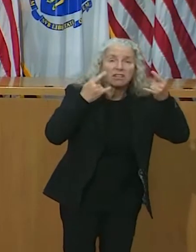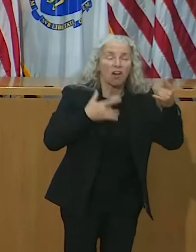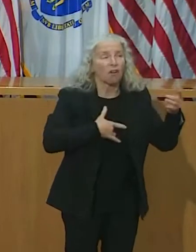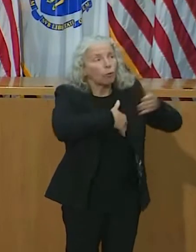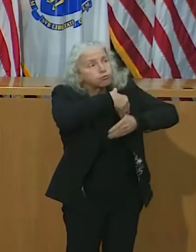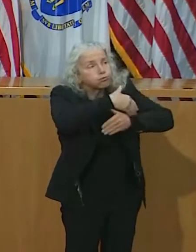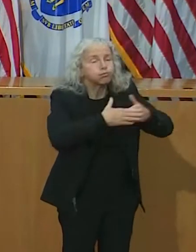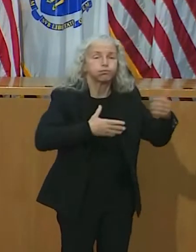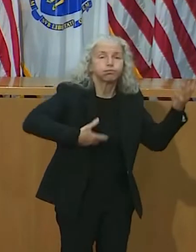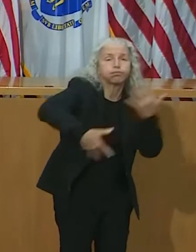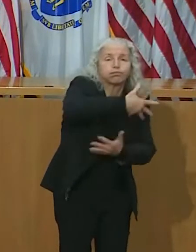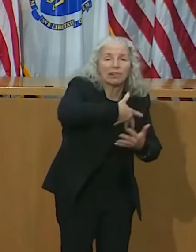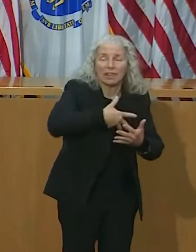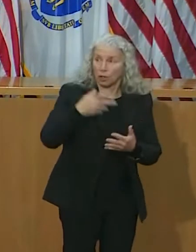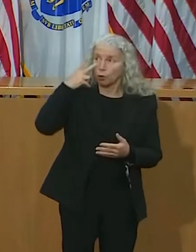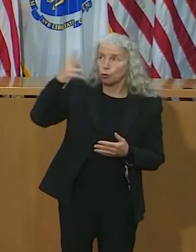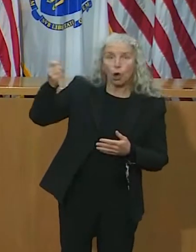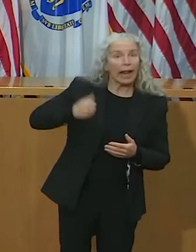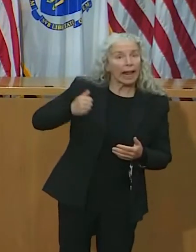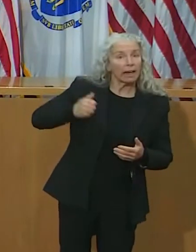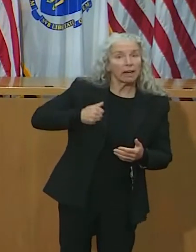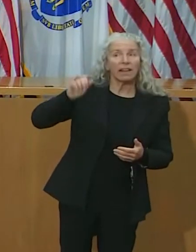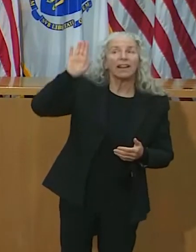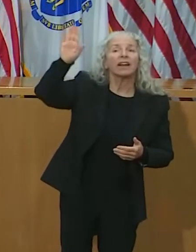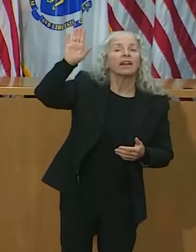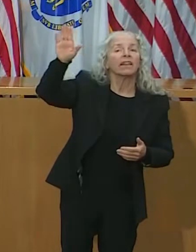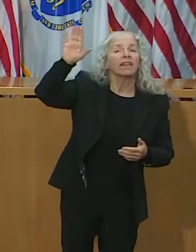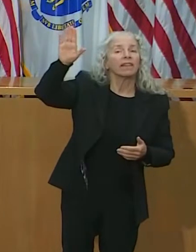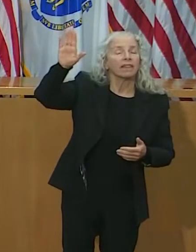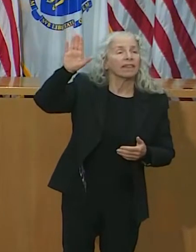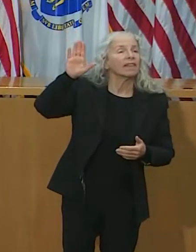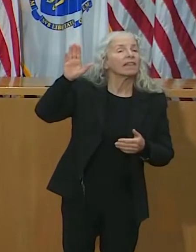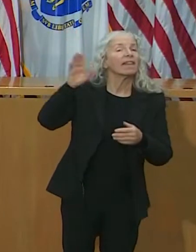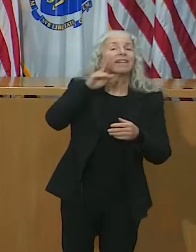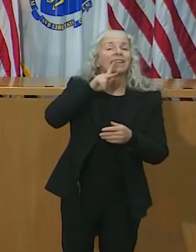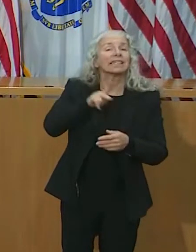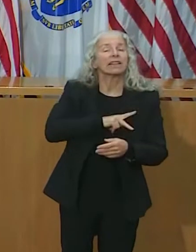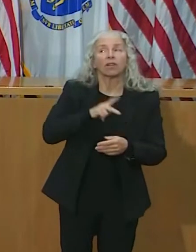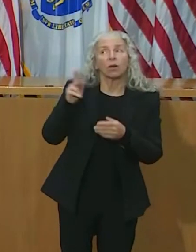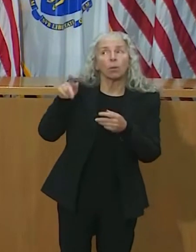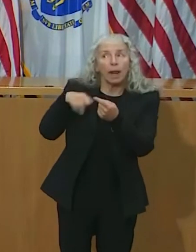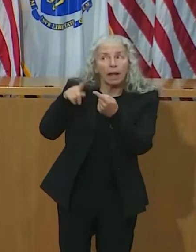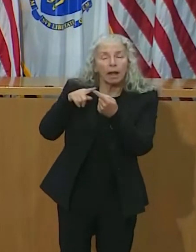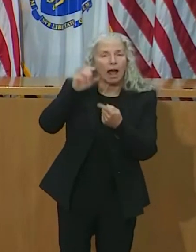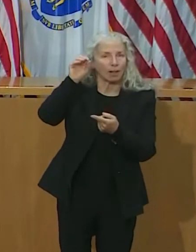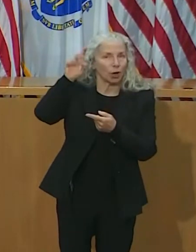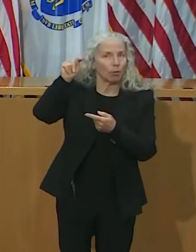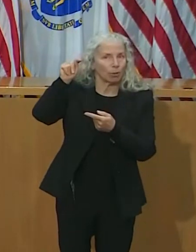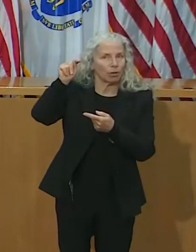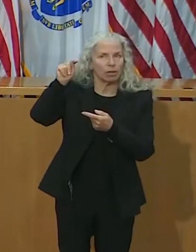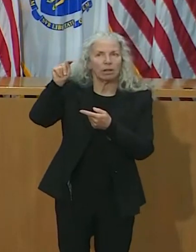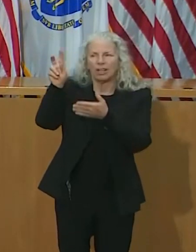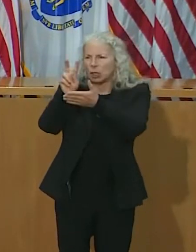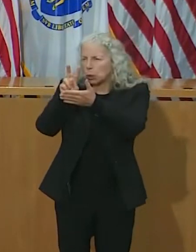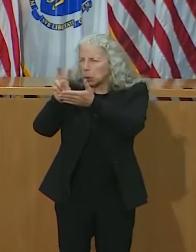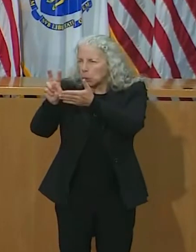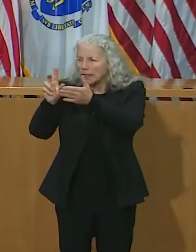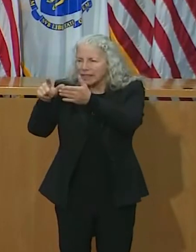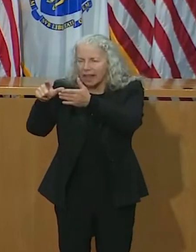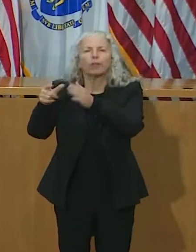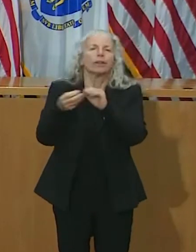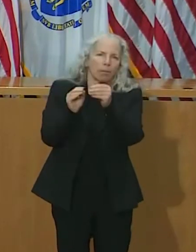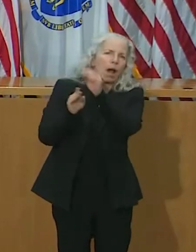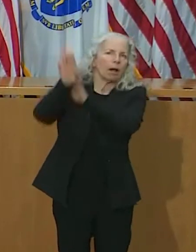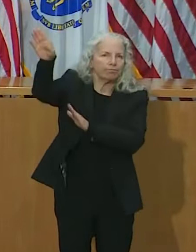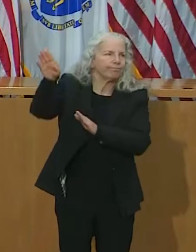We saw what happened in Canada following their Thanksgiving in October, where they had a big spike in cases literally almost two weeks